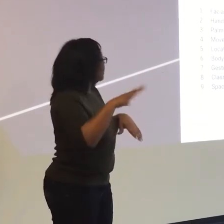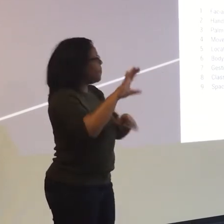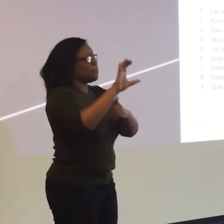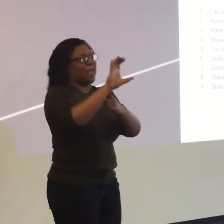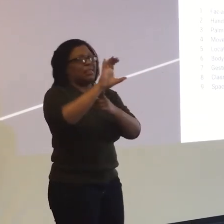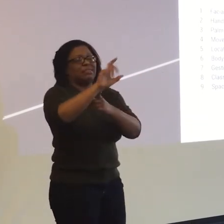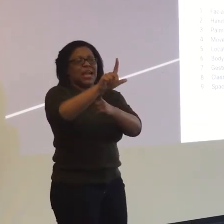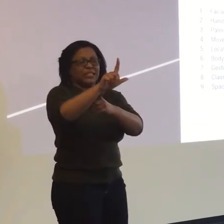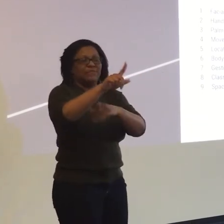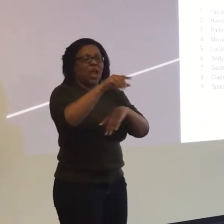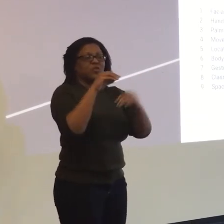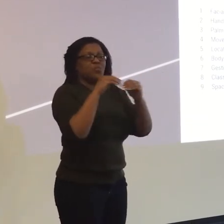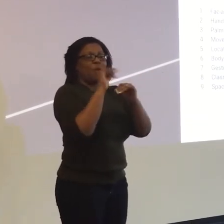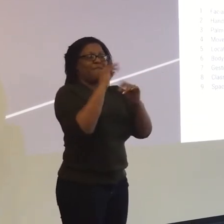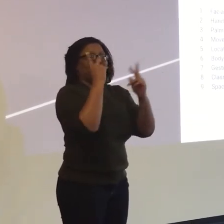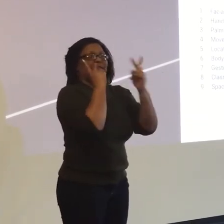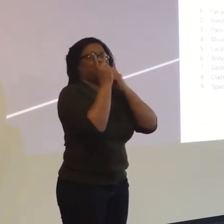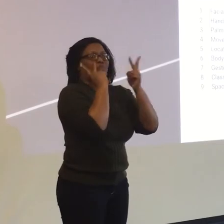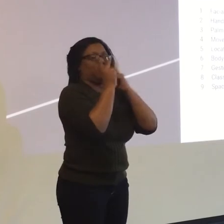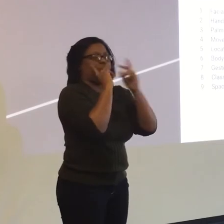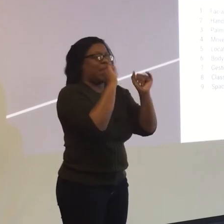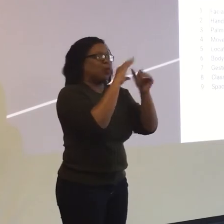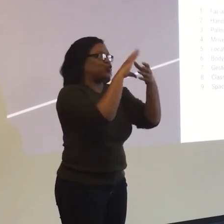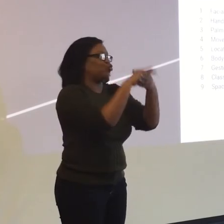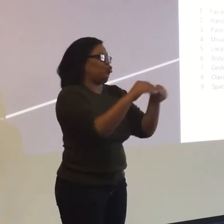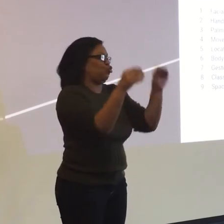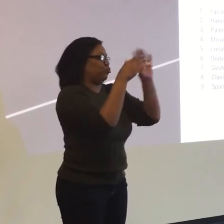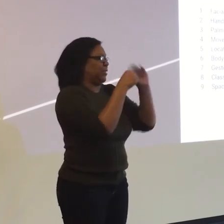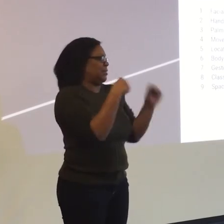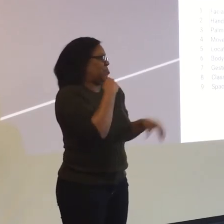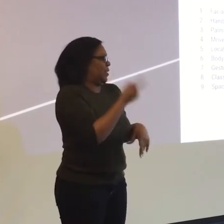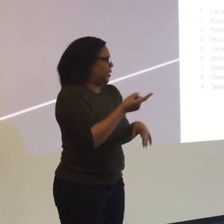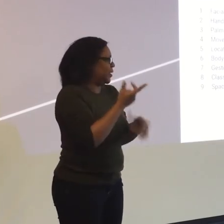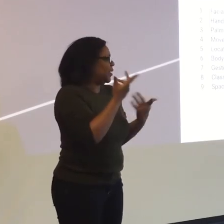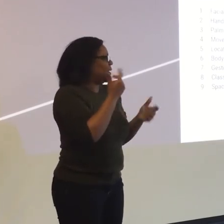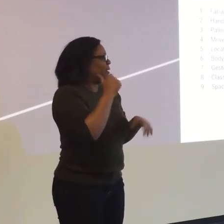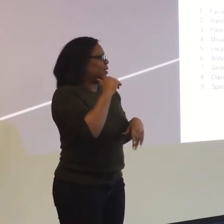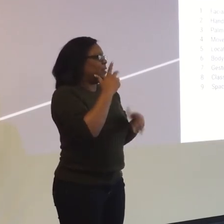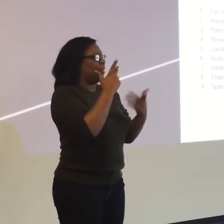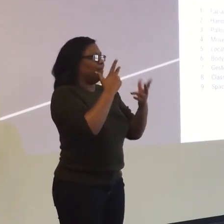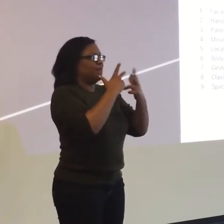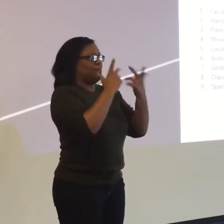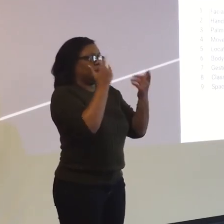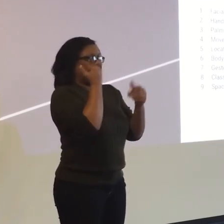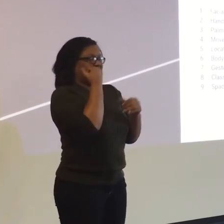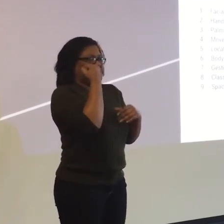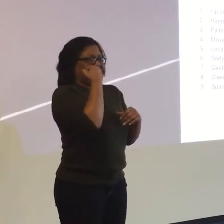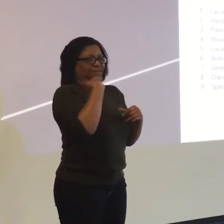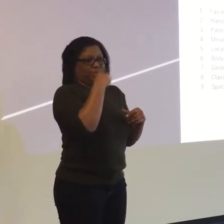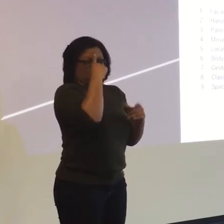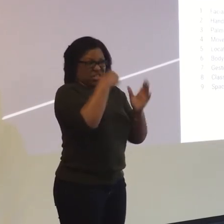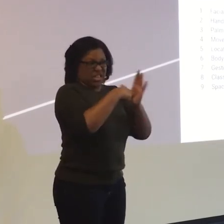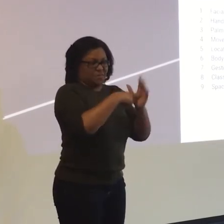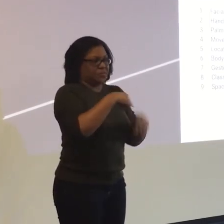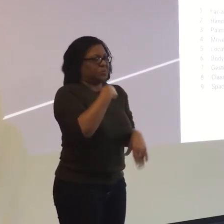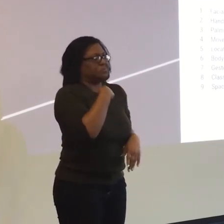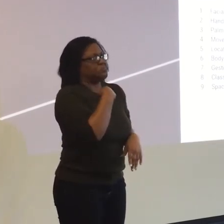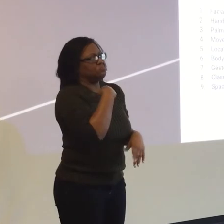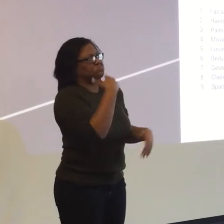originally you have to use gestures to communicate. Then there's classifiers. Usually you see this in story times. For example, if